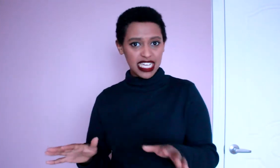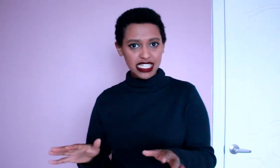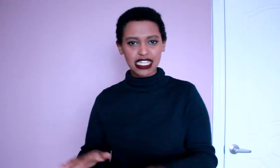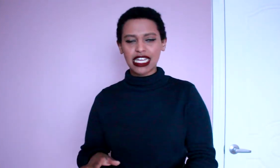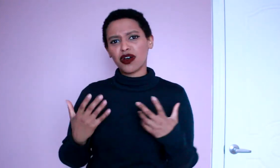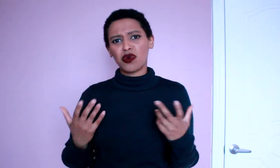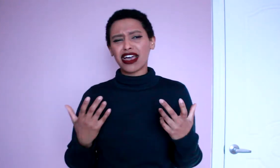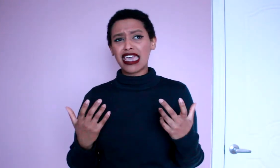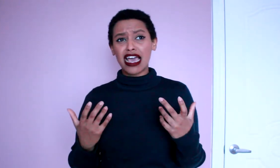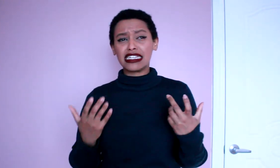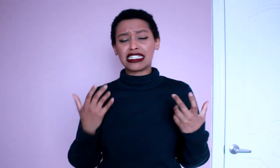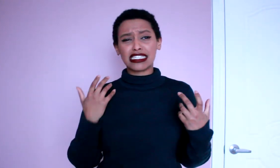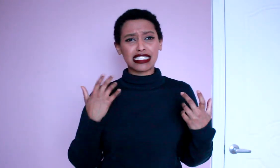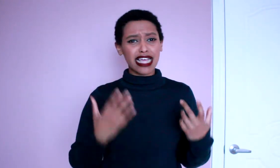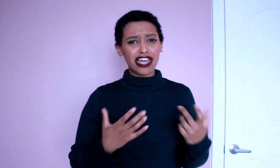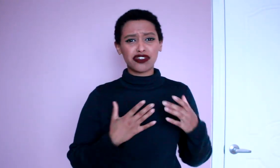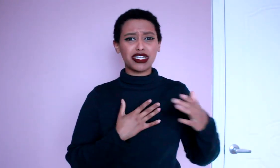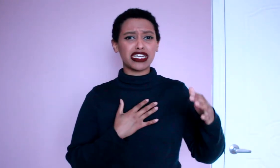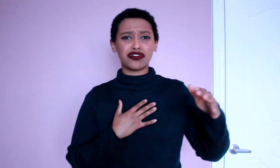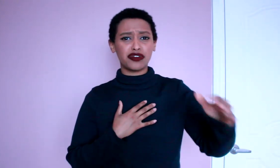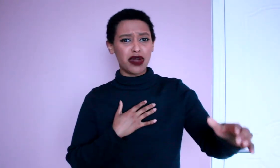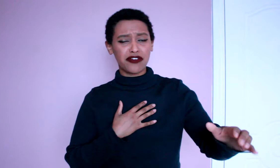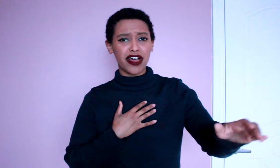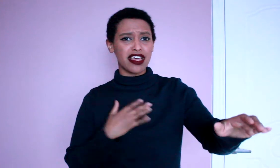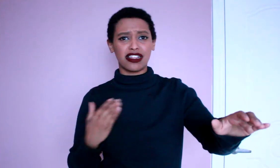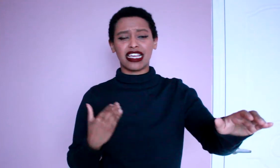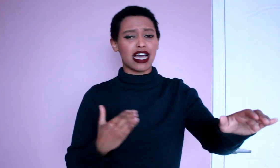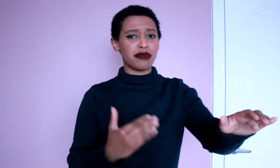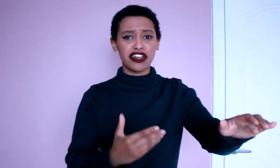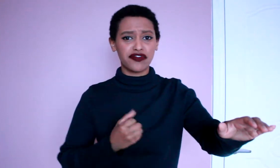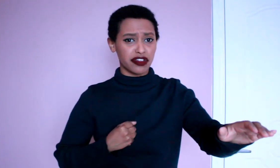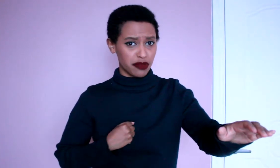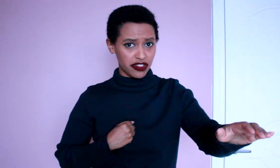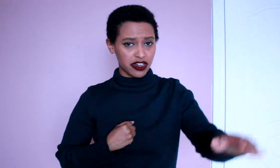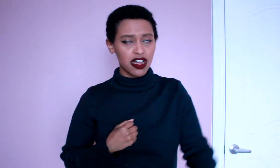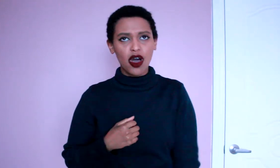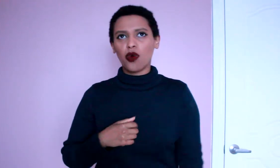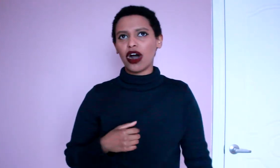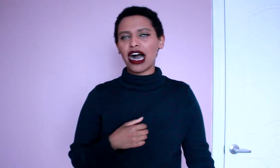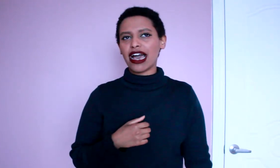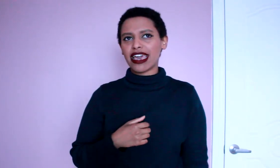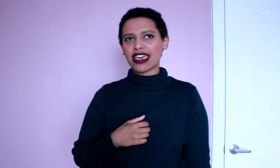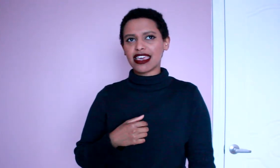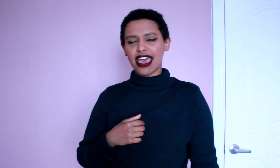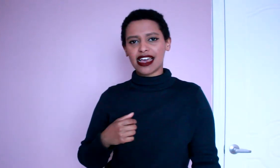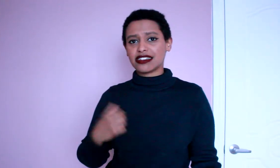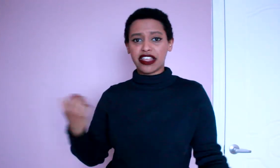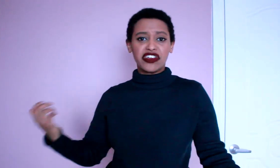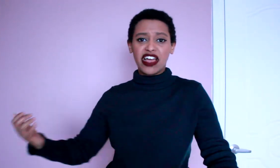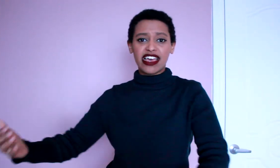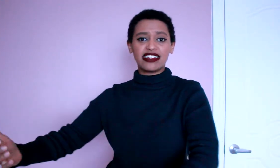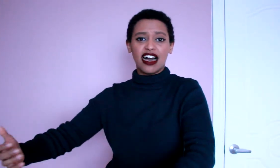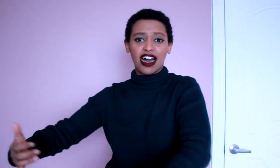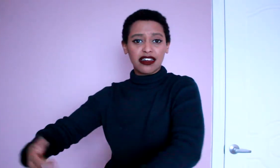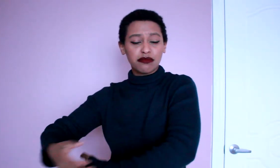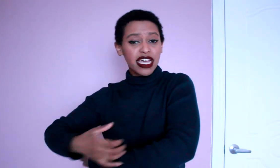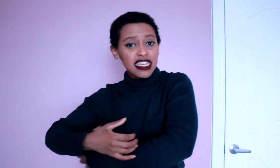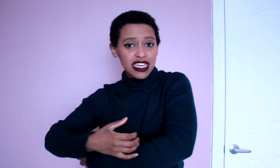it why can't slash reach out to Raphael like I'm here for your brother why can't leatherhead hug Mikey